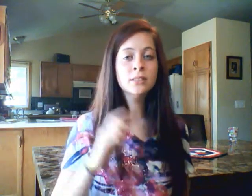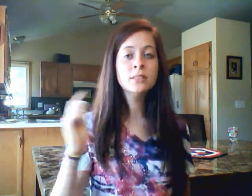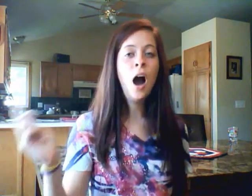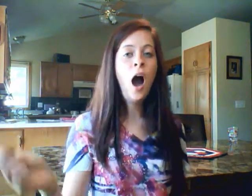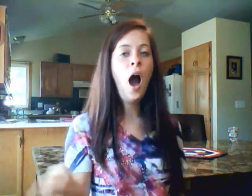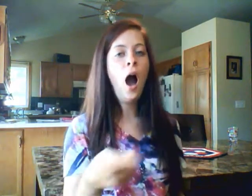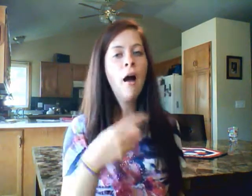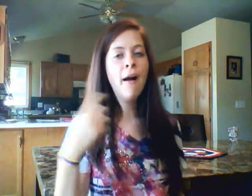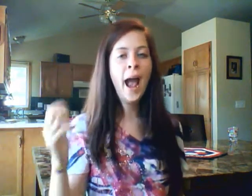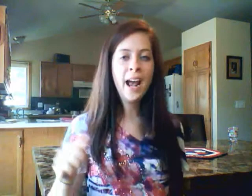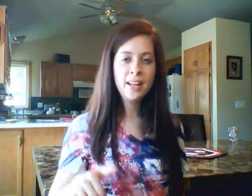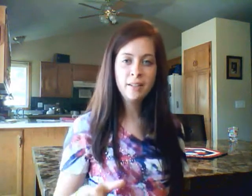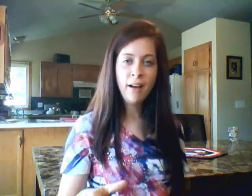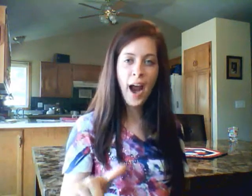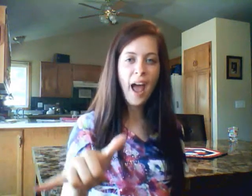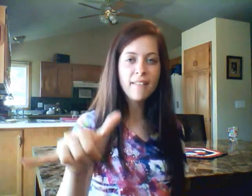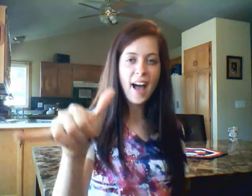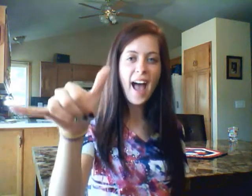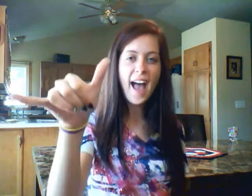You are my forever.